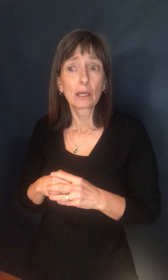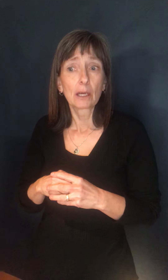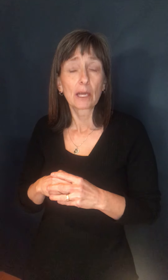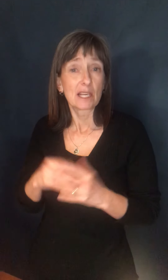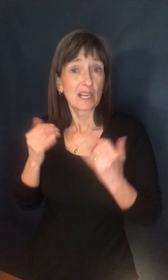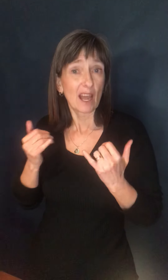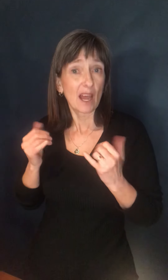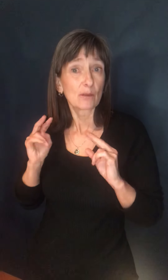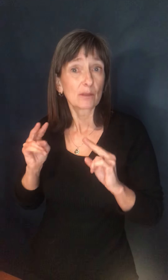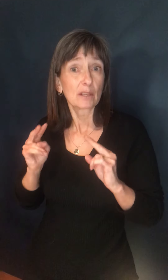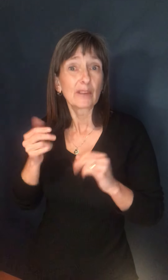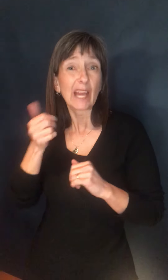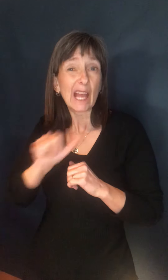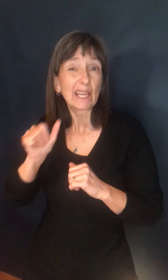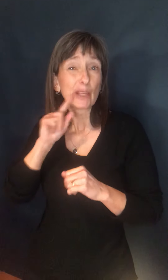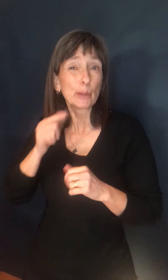people who live in congregate settings, um,